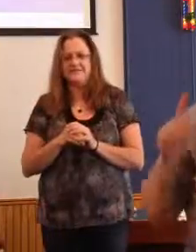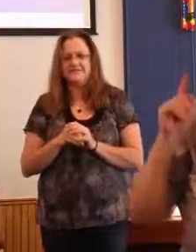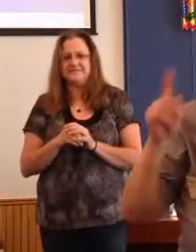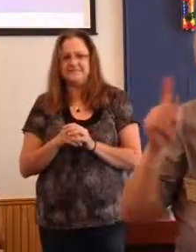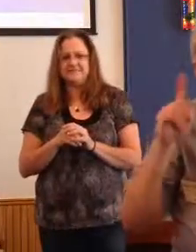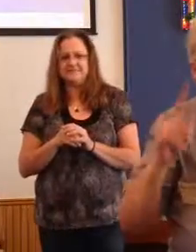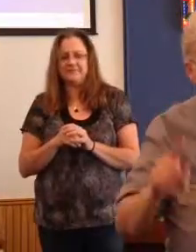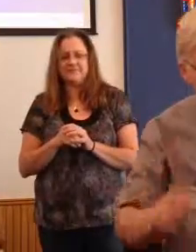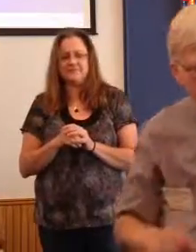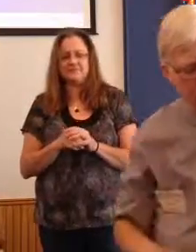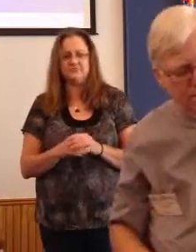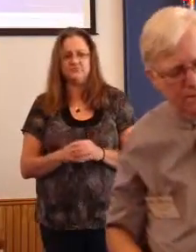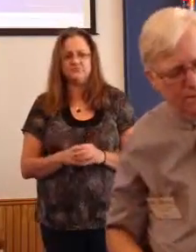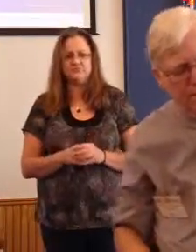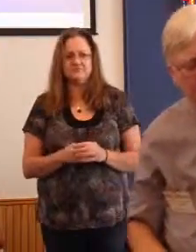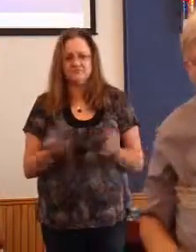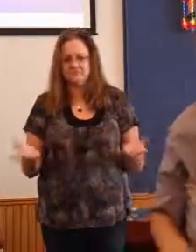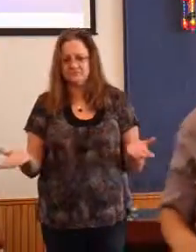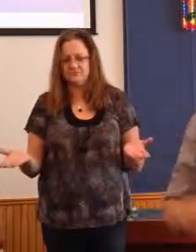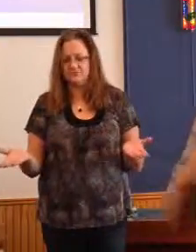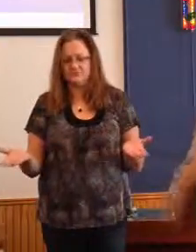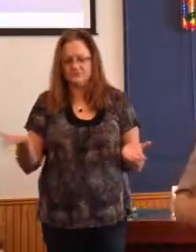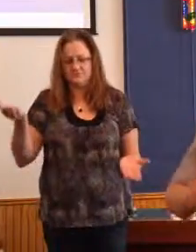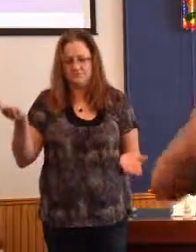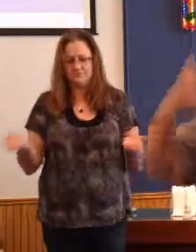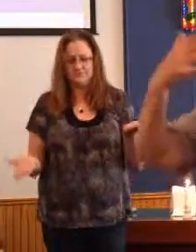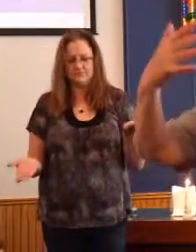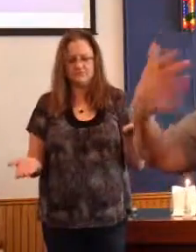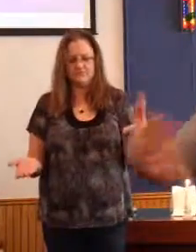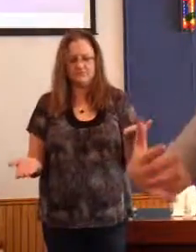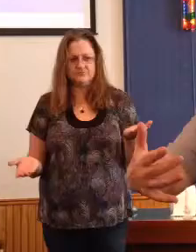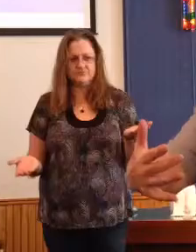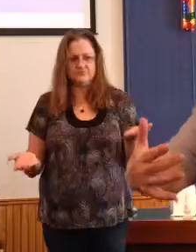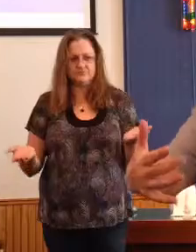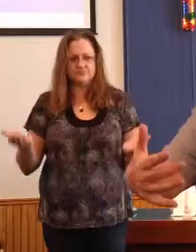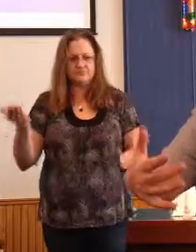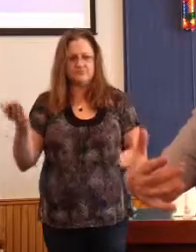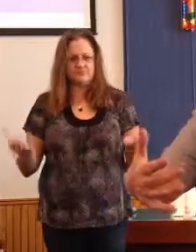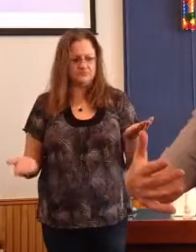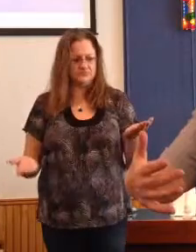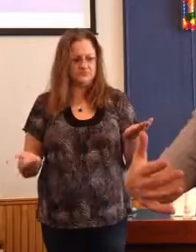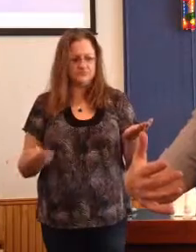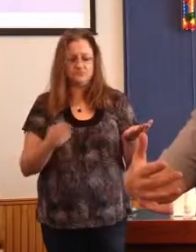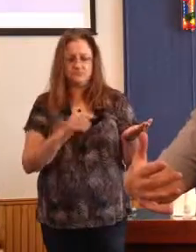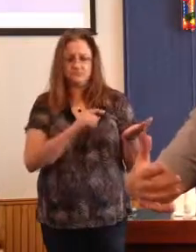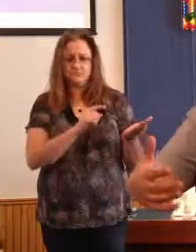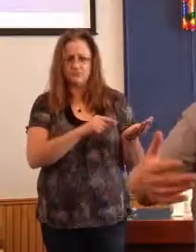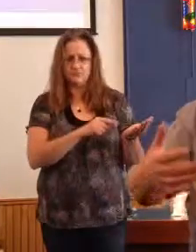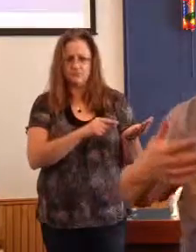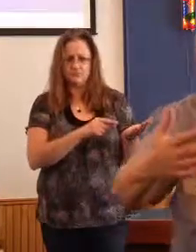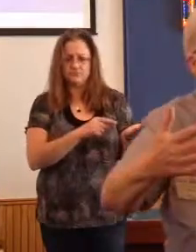Which are you? Are you willing to step out? Or are you